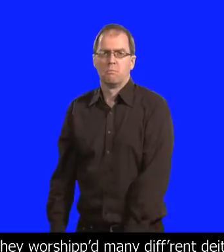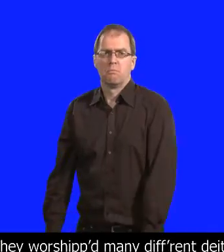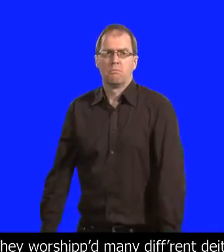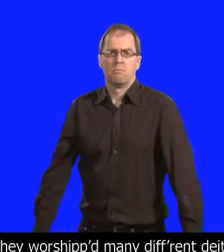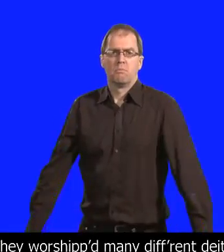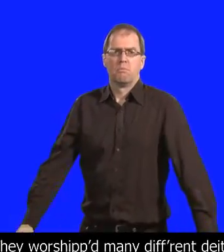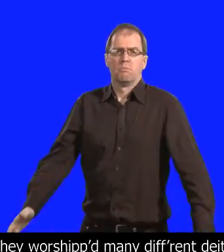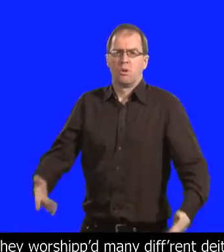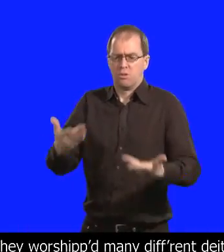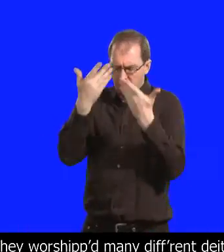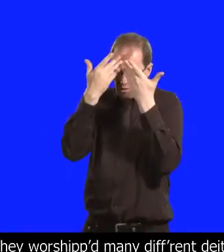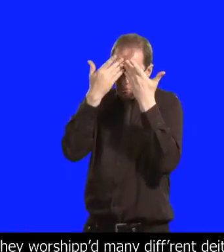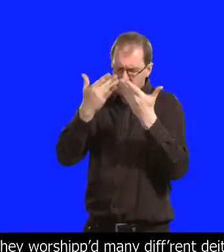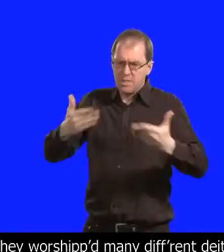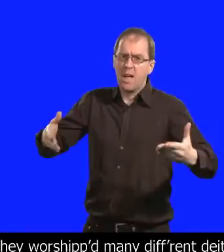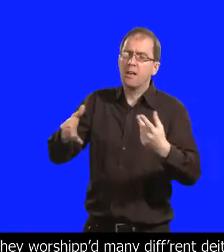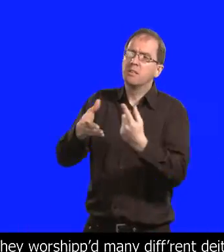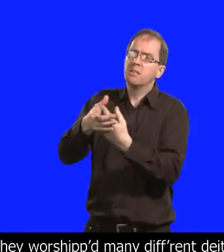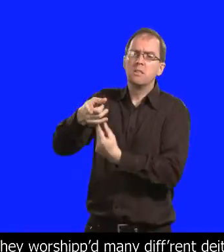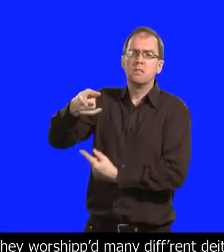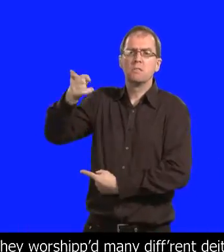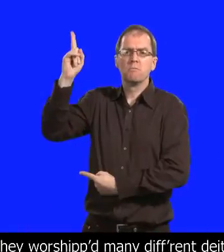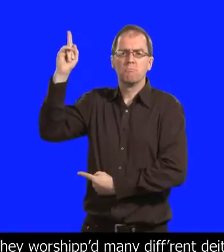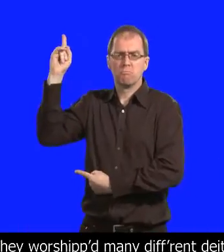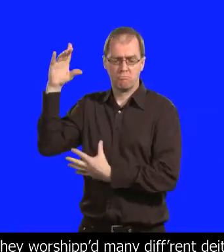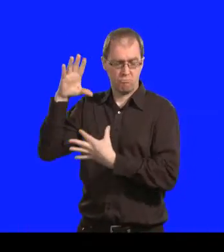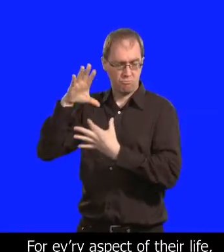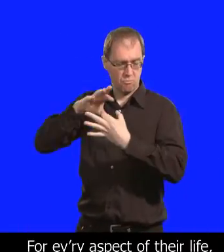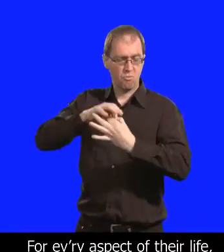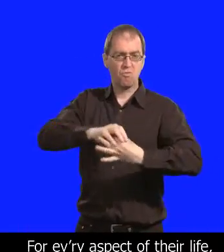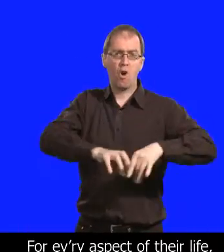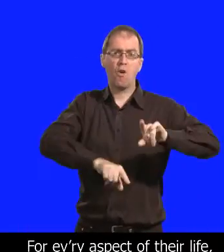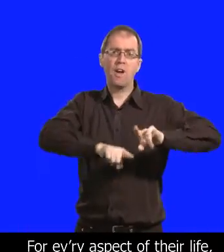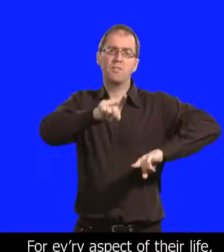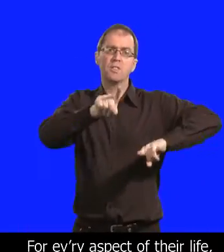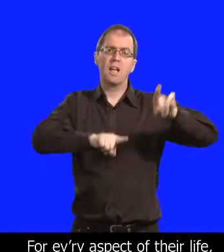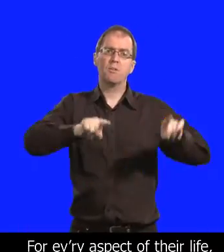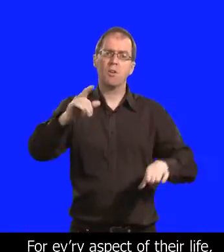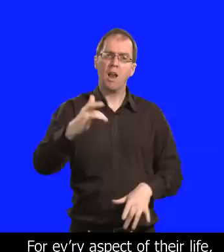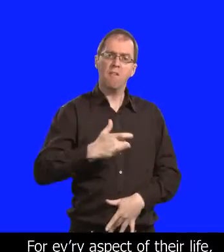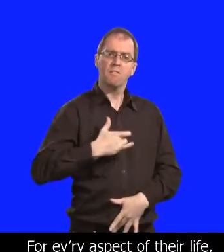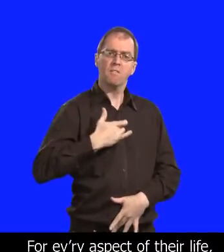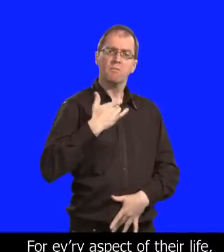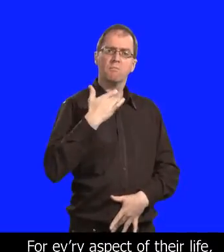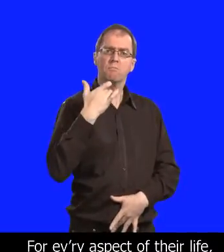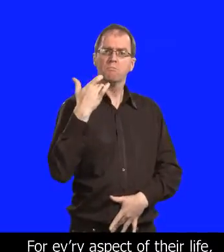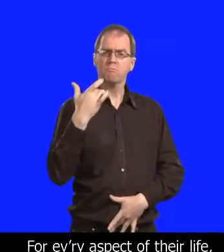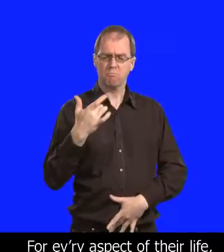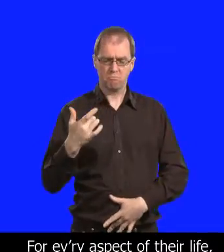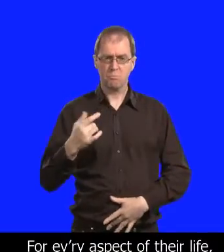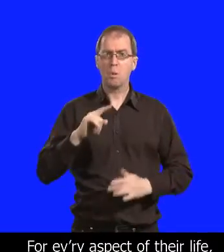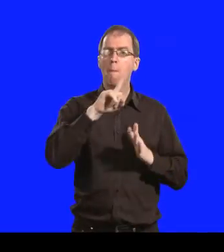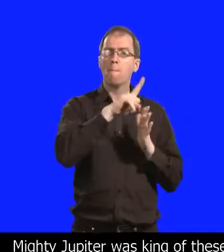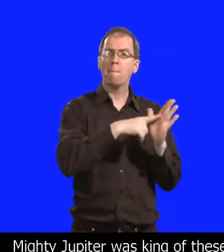They're washing many different deities, for every aspect of their life.